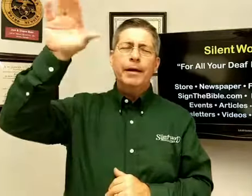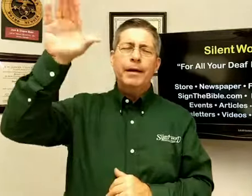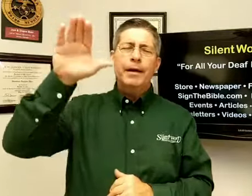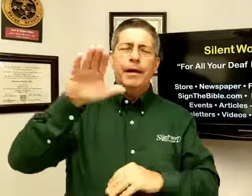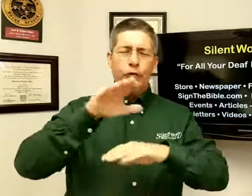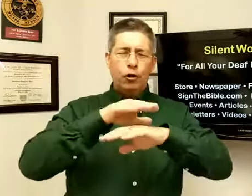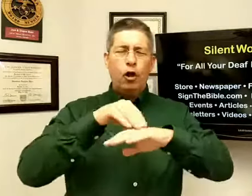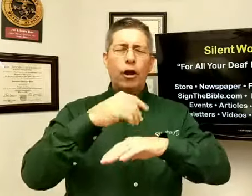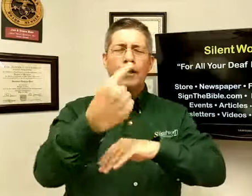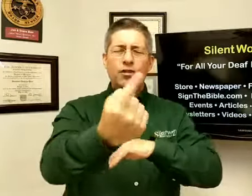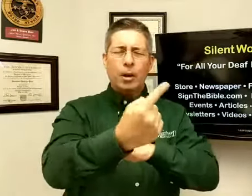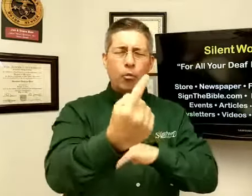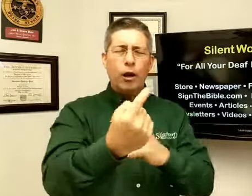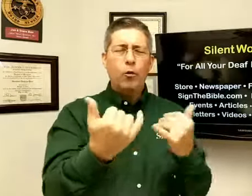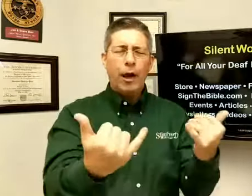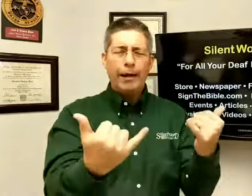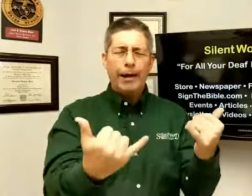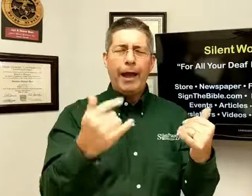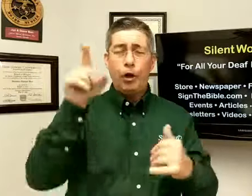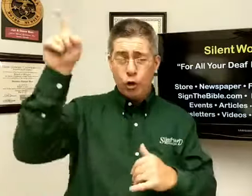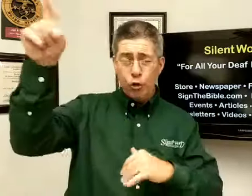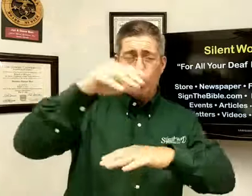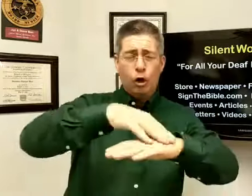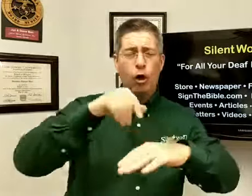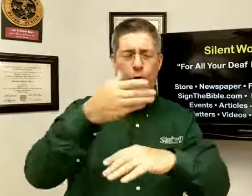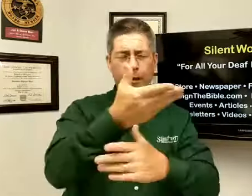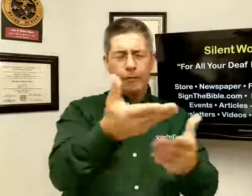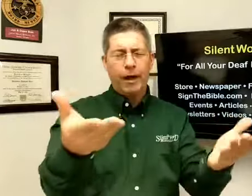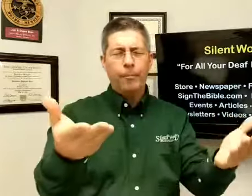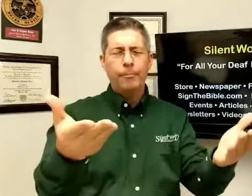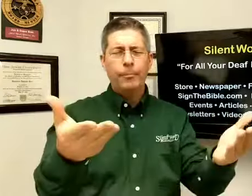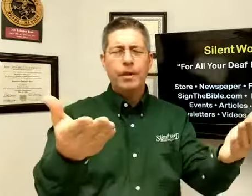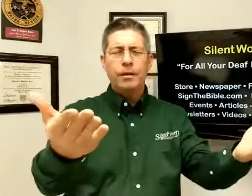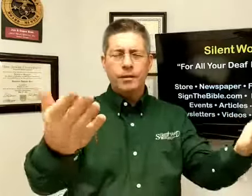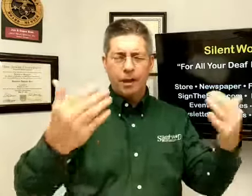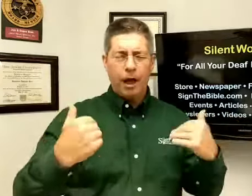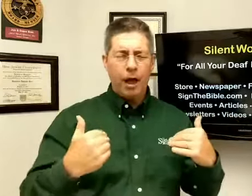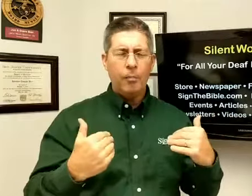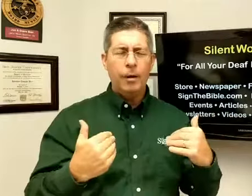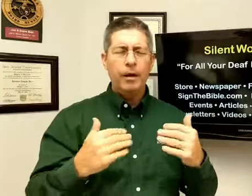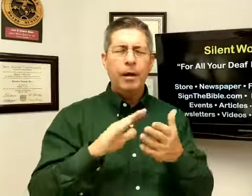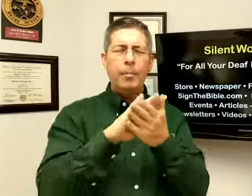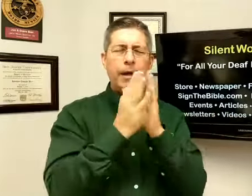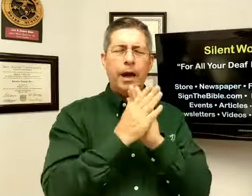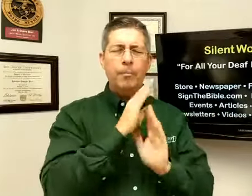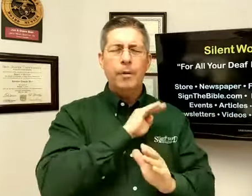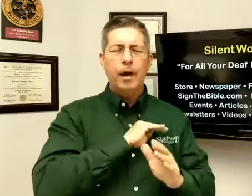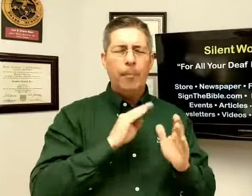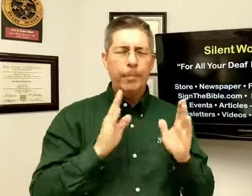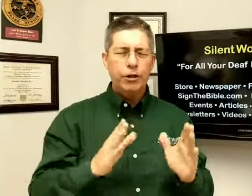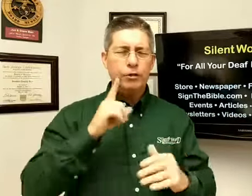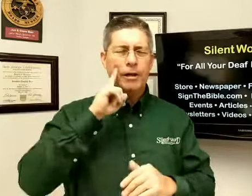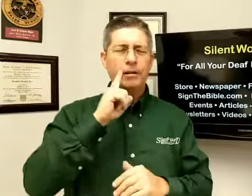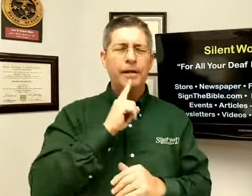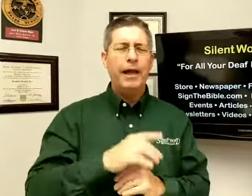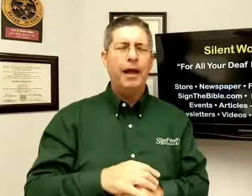if you're calling someone right now, you are calling them to come and become a missionary to the deaf.